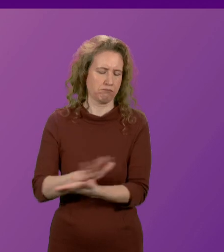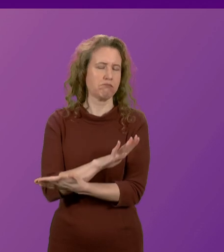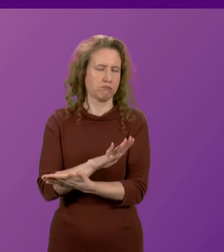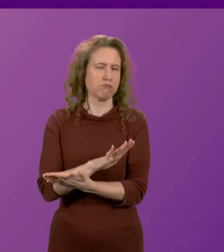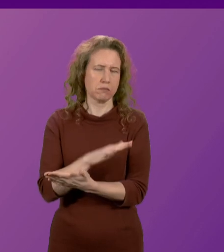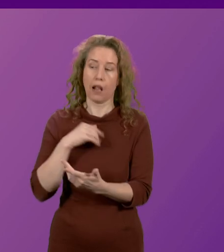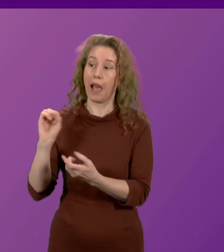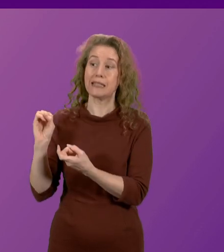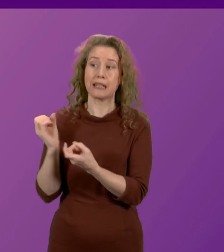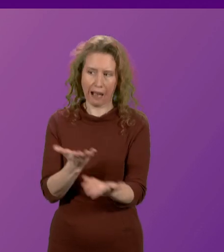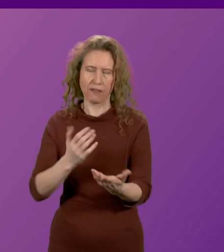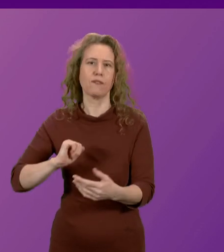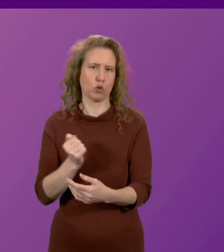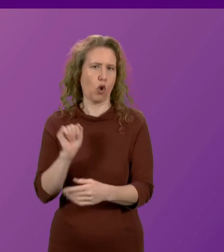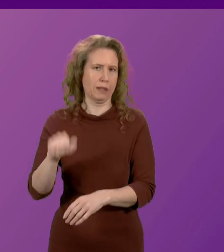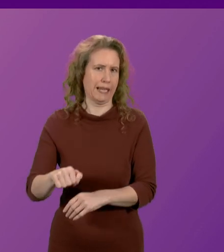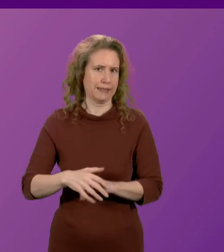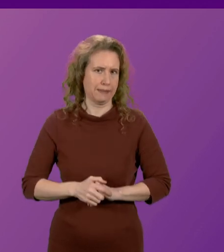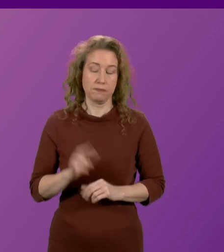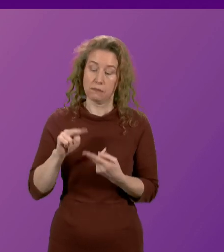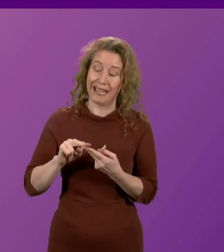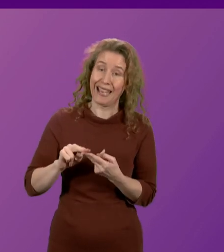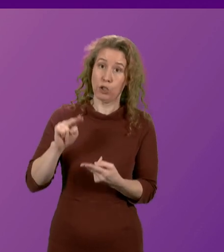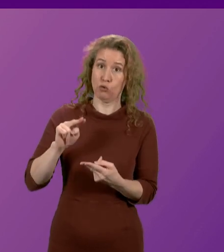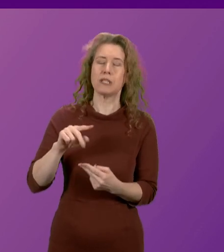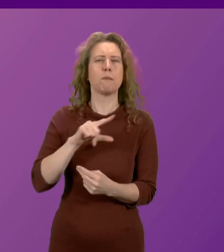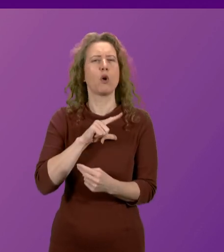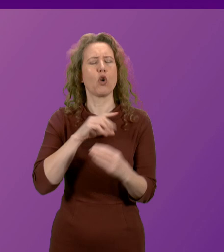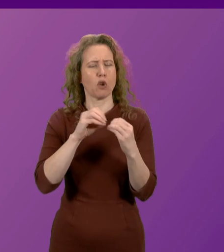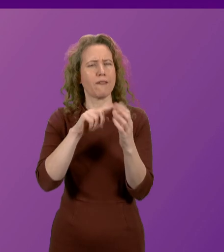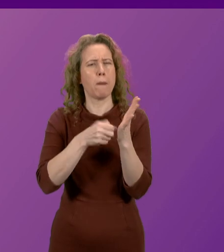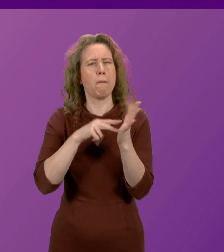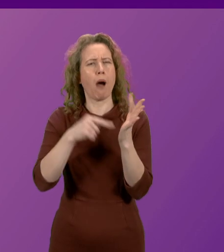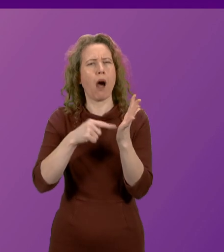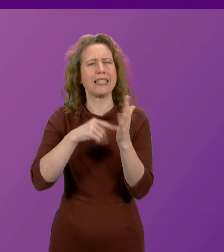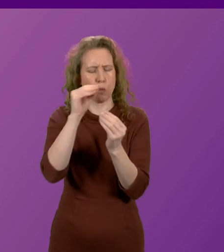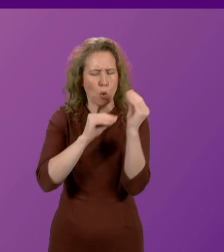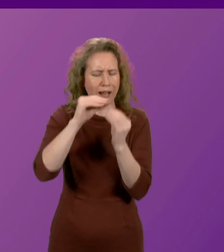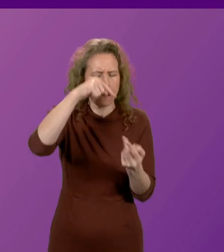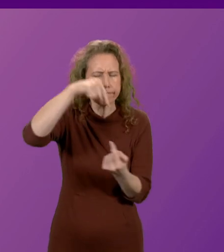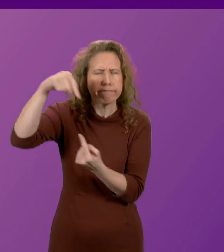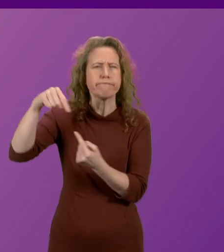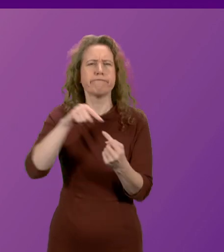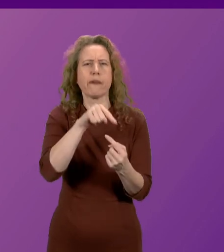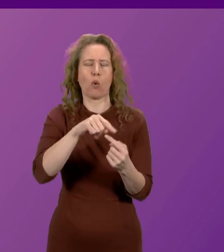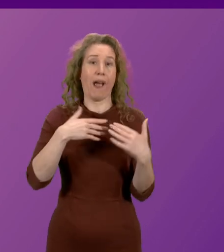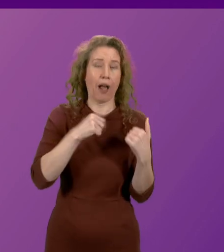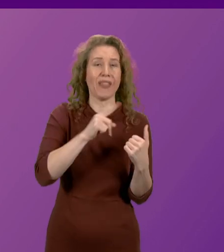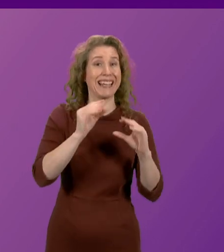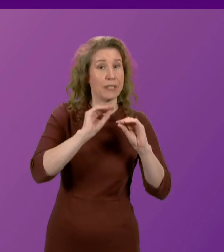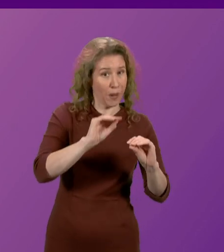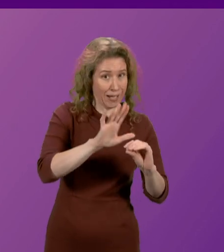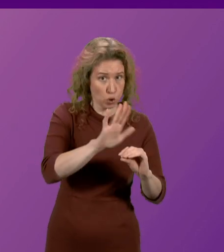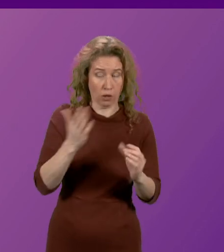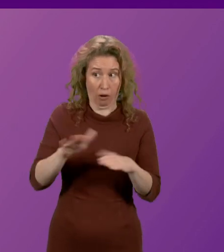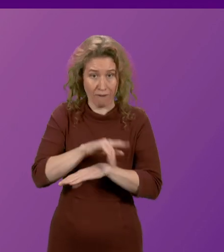delivers for Scotland an increase because of Barnett consequentials in health and education. But we have to be